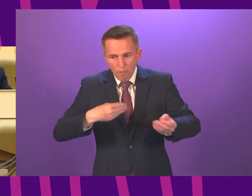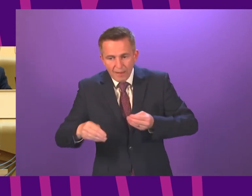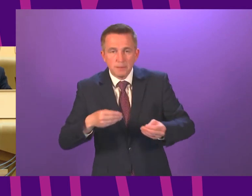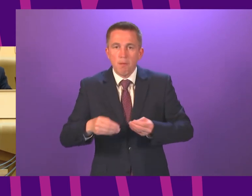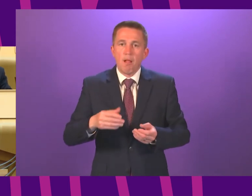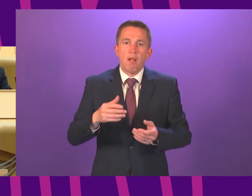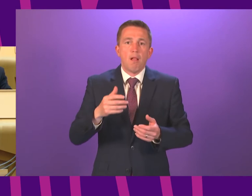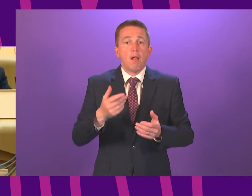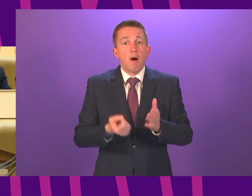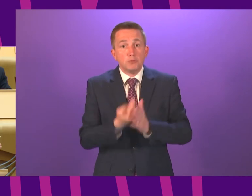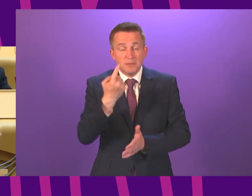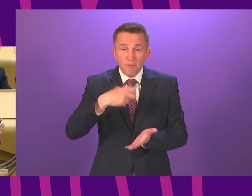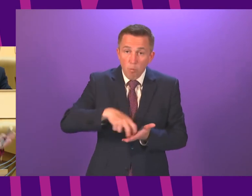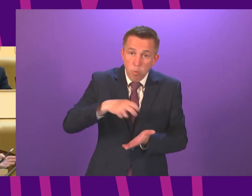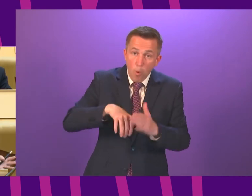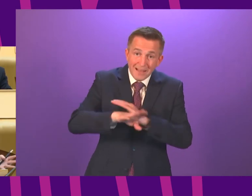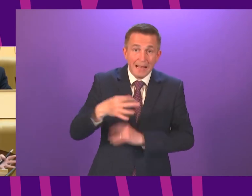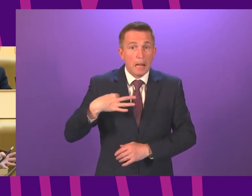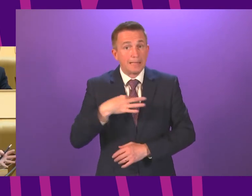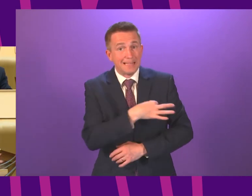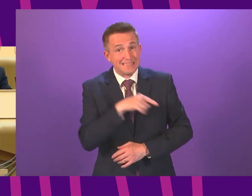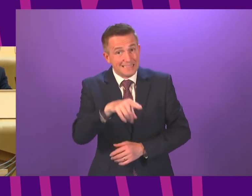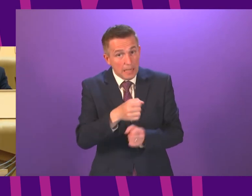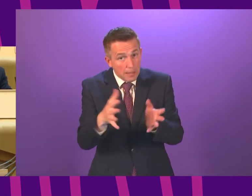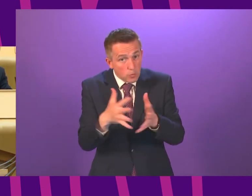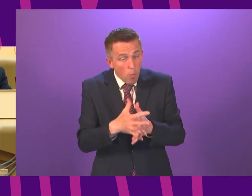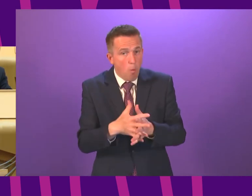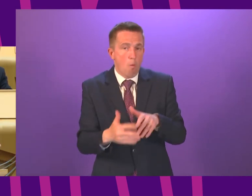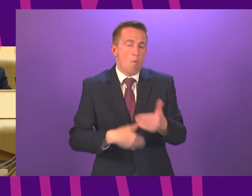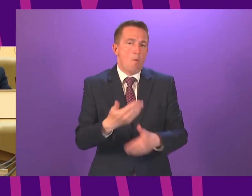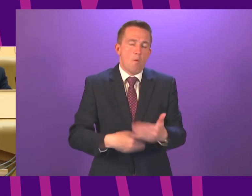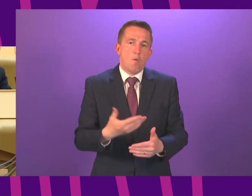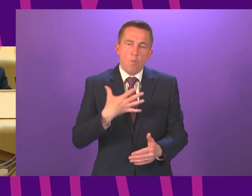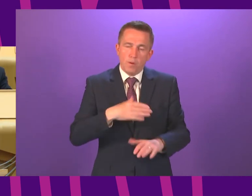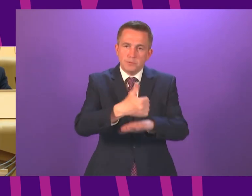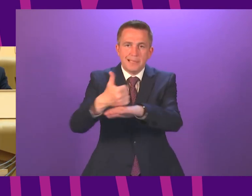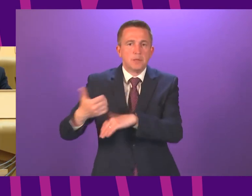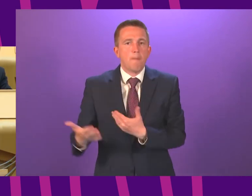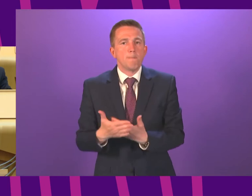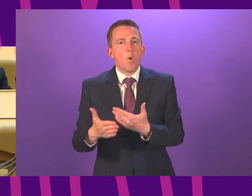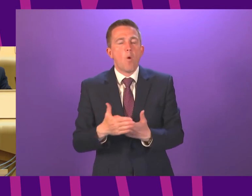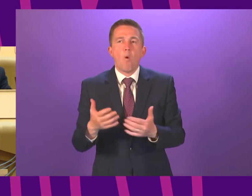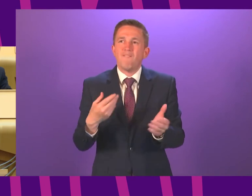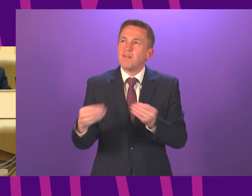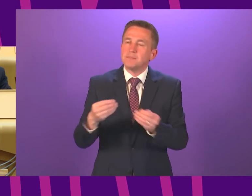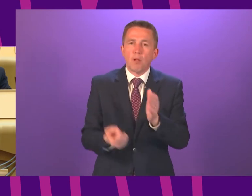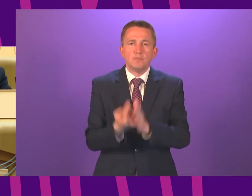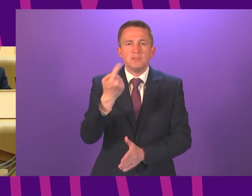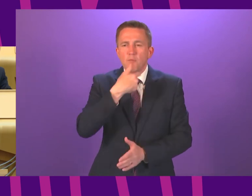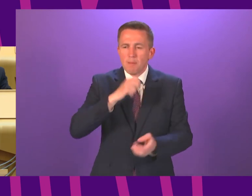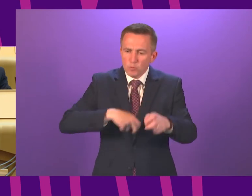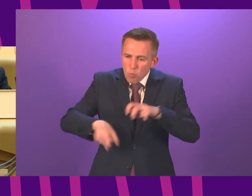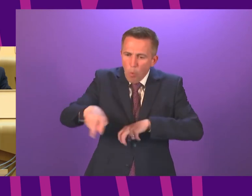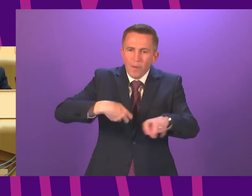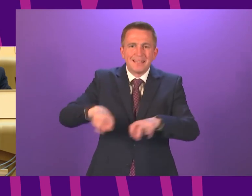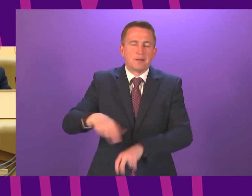-in vaccination clinics that have been operating in Glasgow for example I think we want to see more of that flexible walk-in approach taken